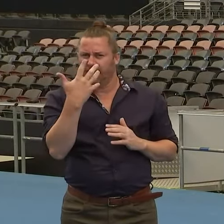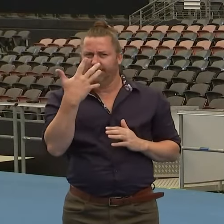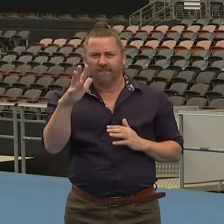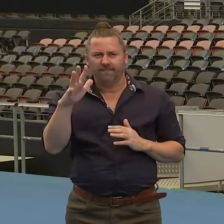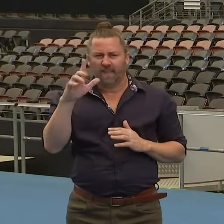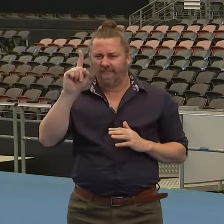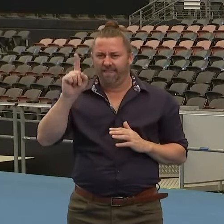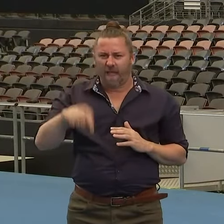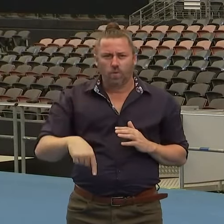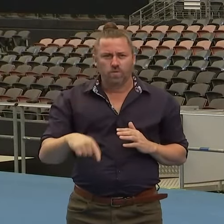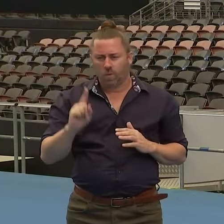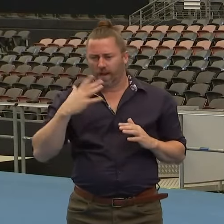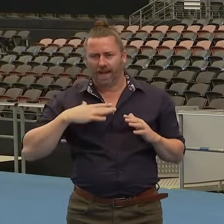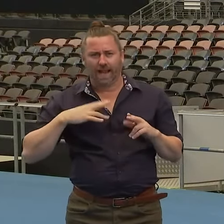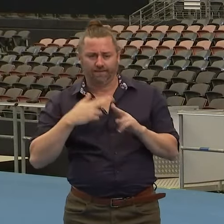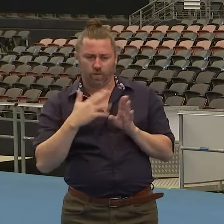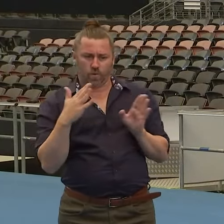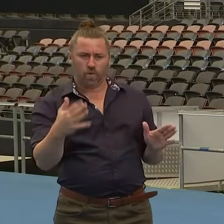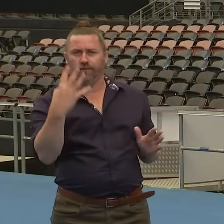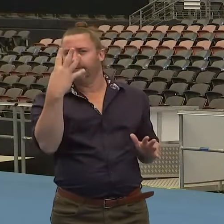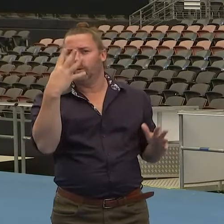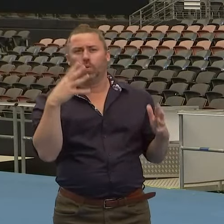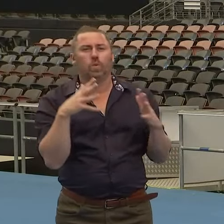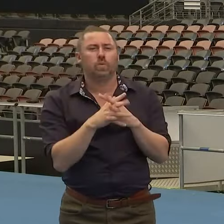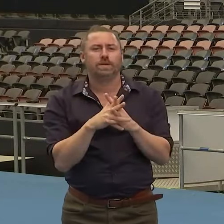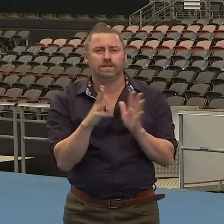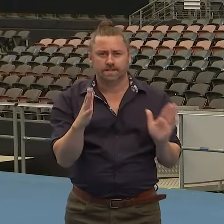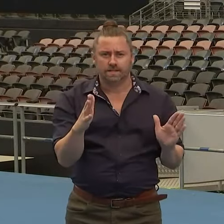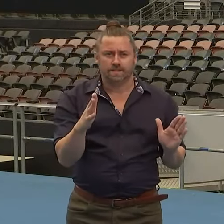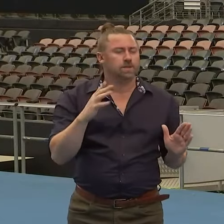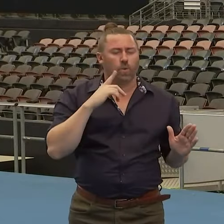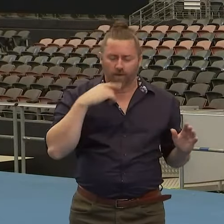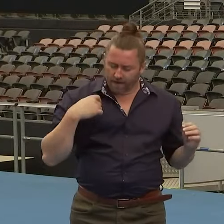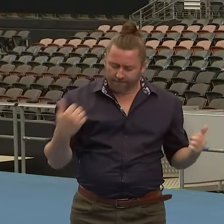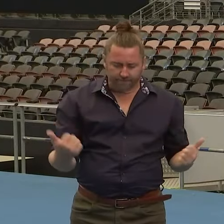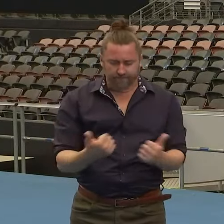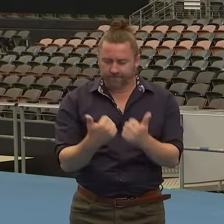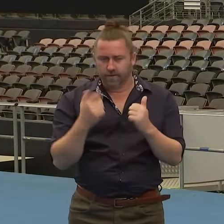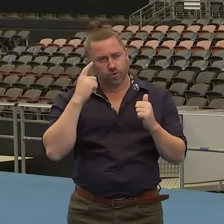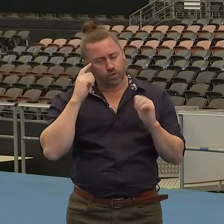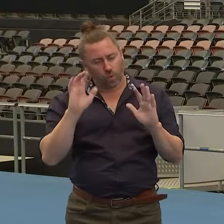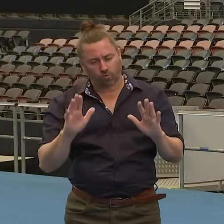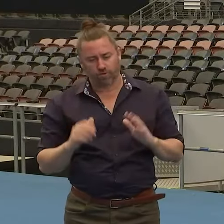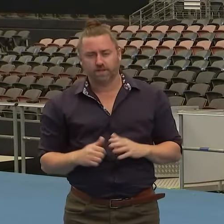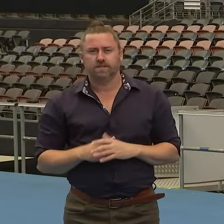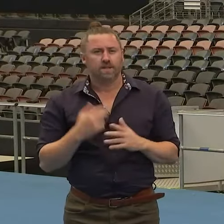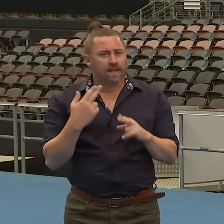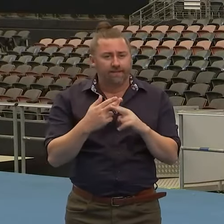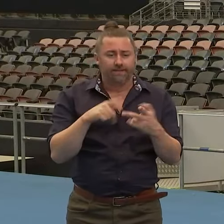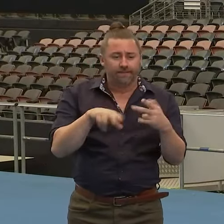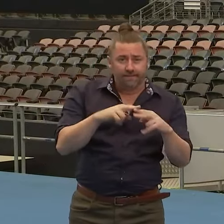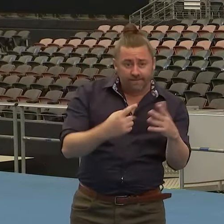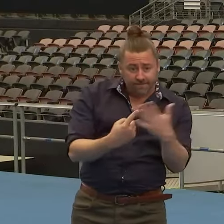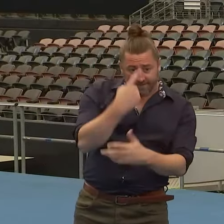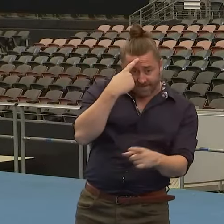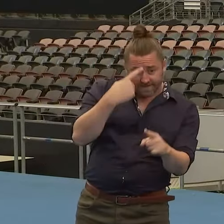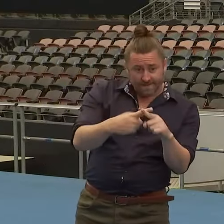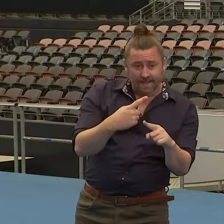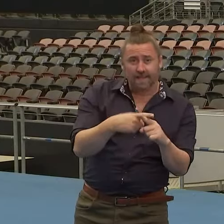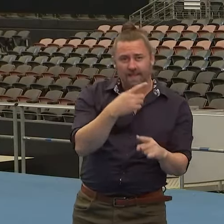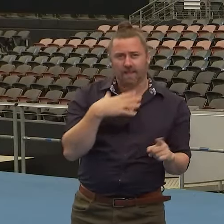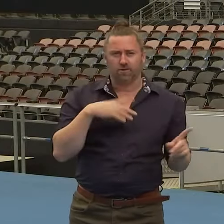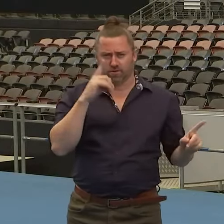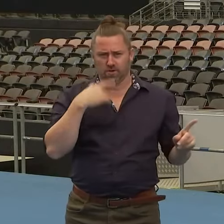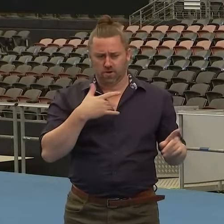that we will require over the four weeks. So we will have adequate supply for whoever is symptomatic and requires them.